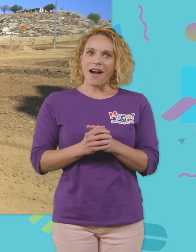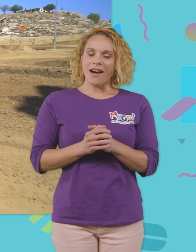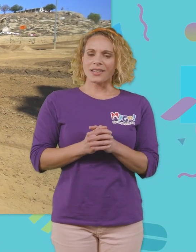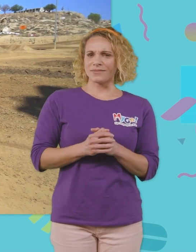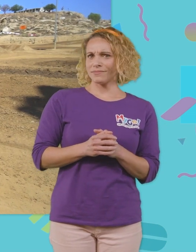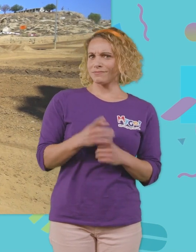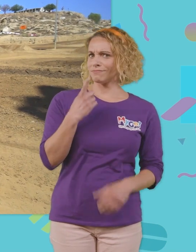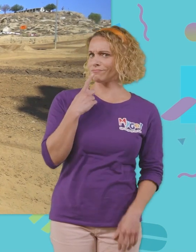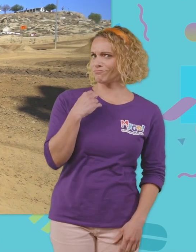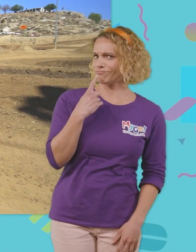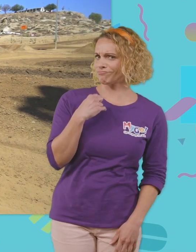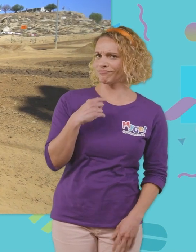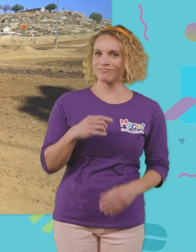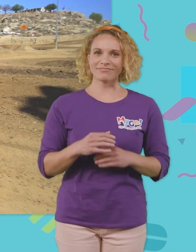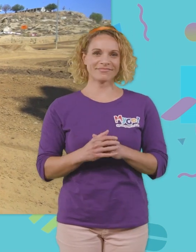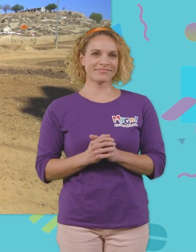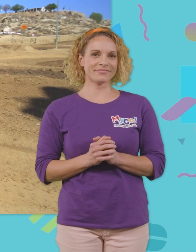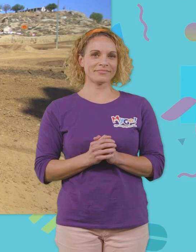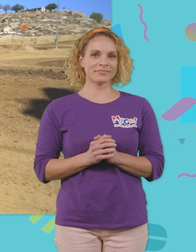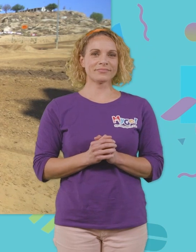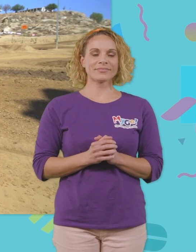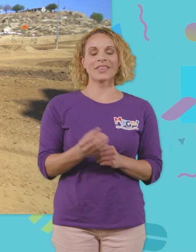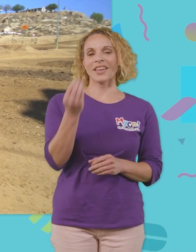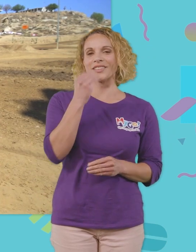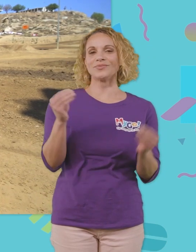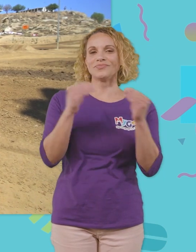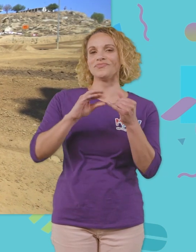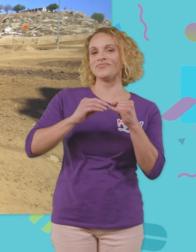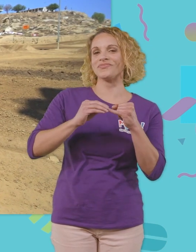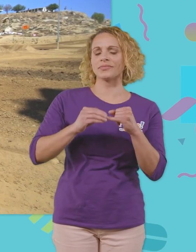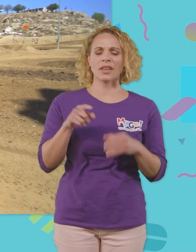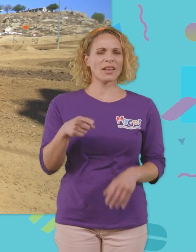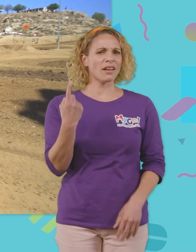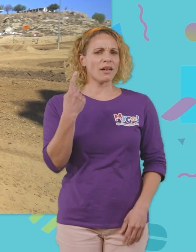wow okay i'll eat another cherry okay this one doesn't have a stem